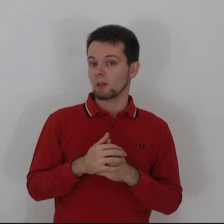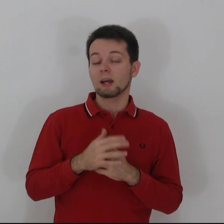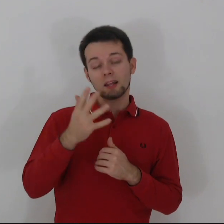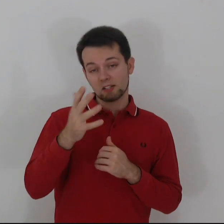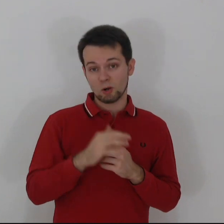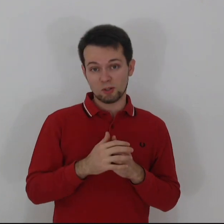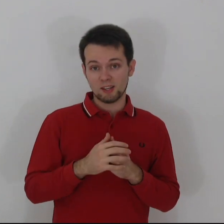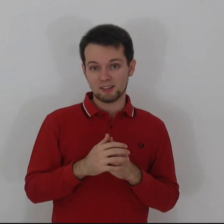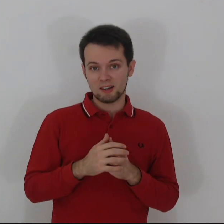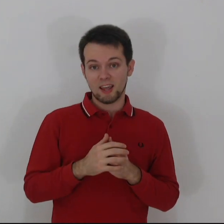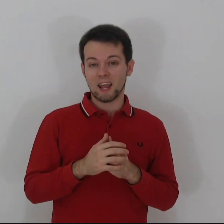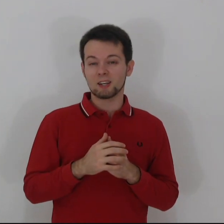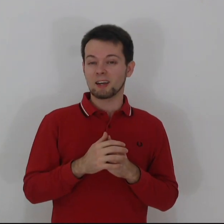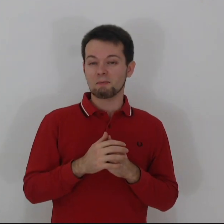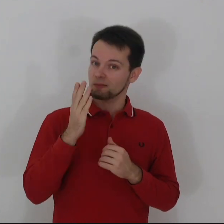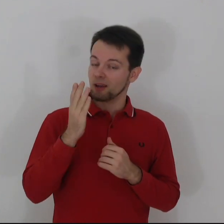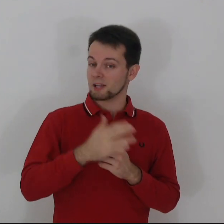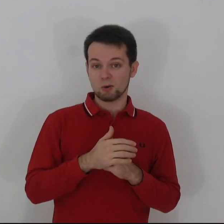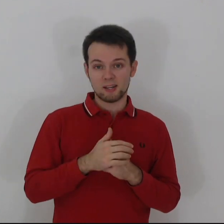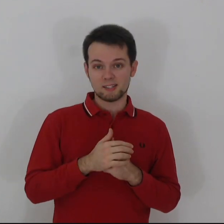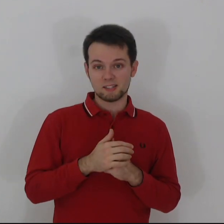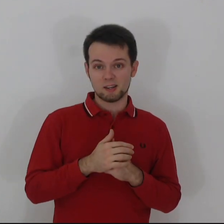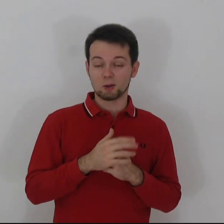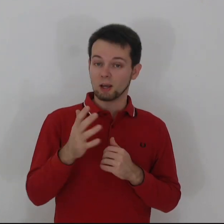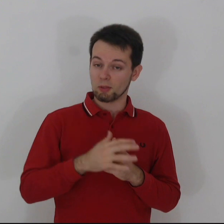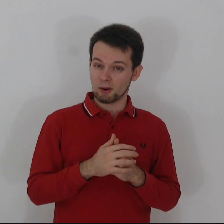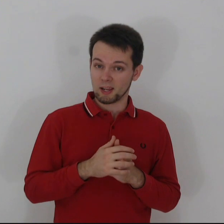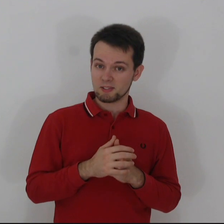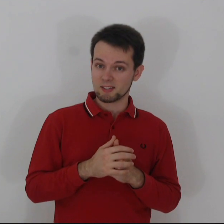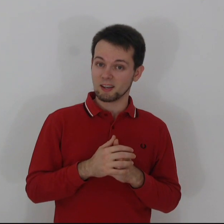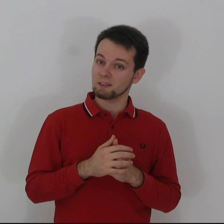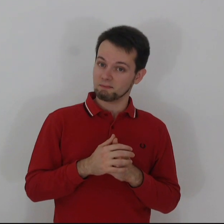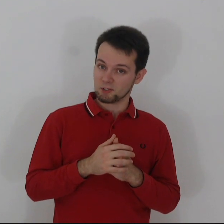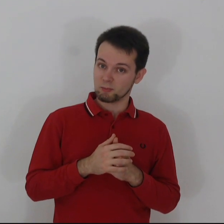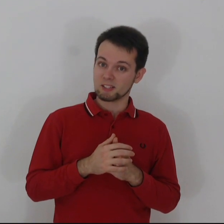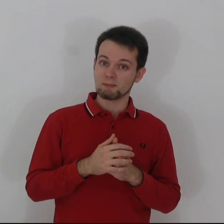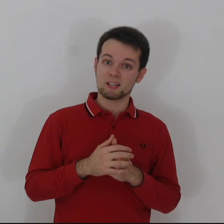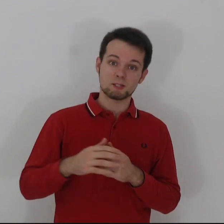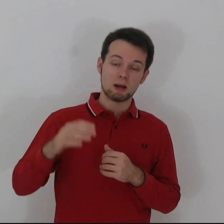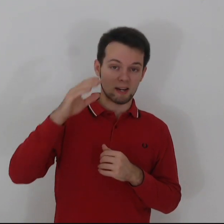Let us know what you think, and as always, good luck with your own games. Drew Mouse Games says bye-bye.